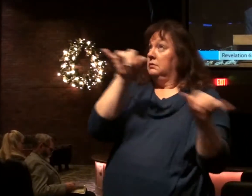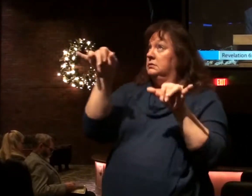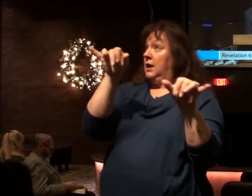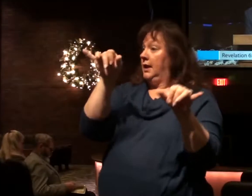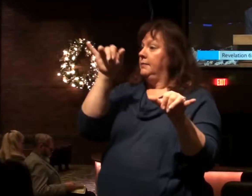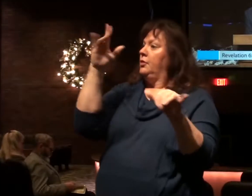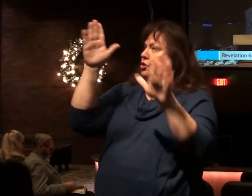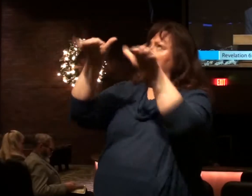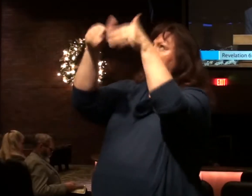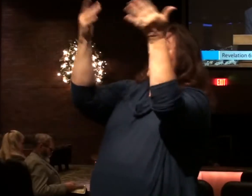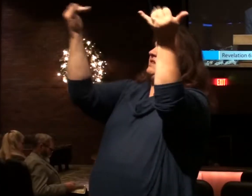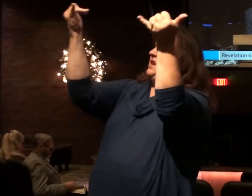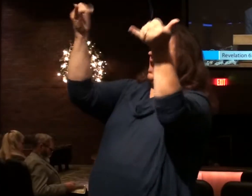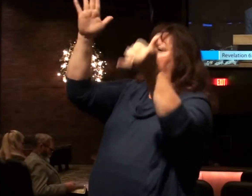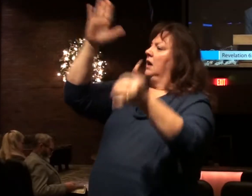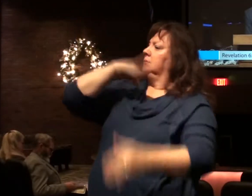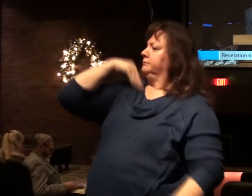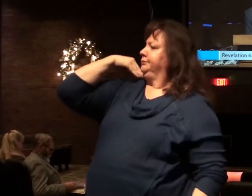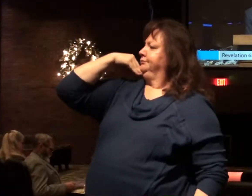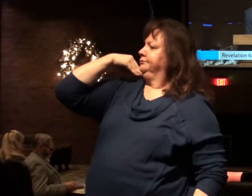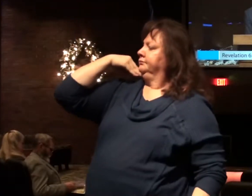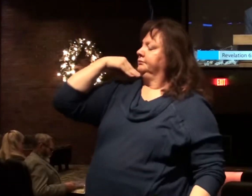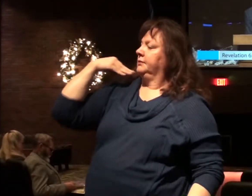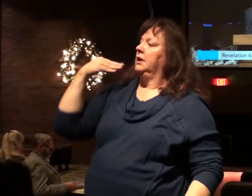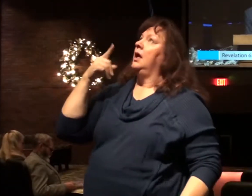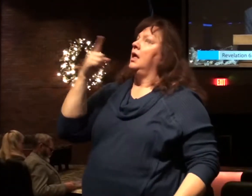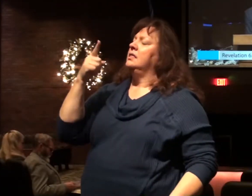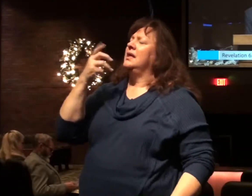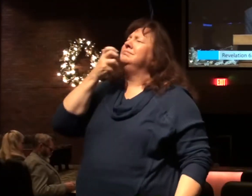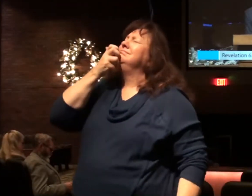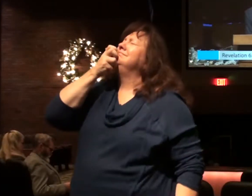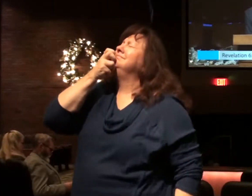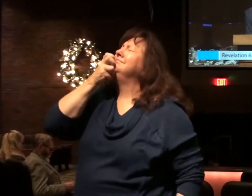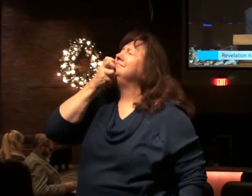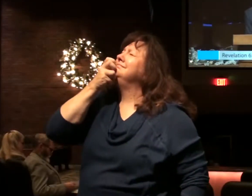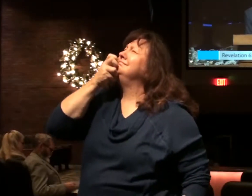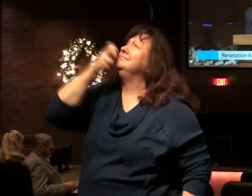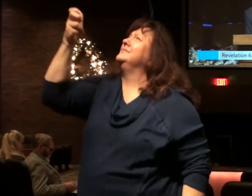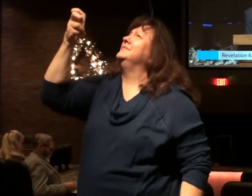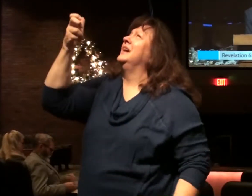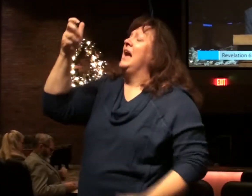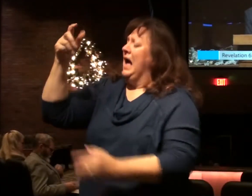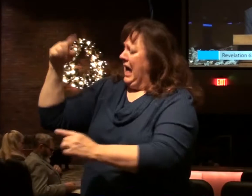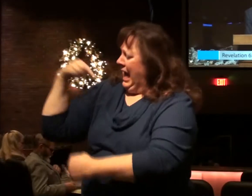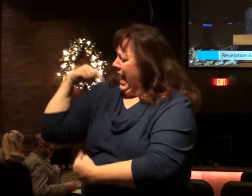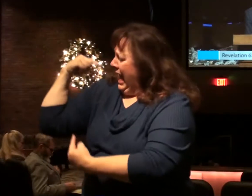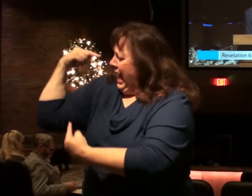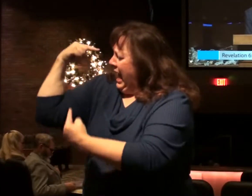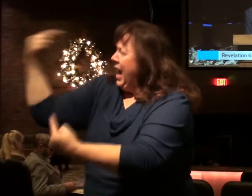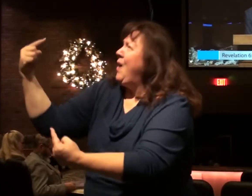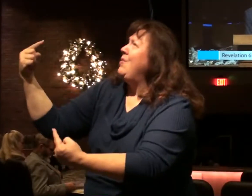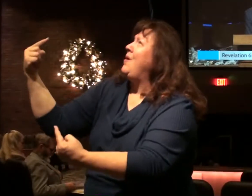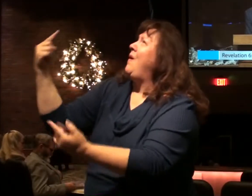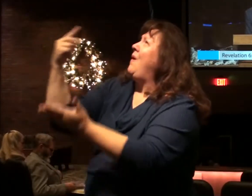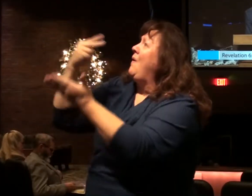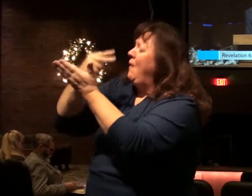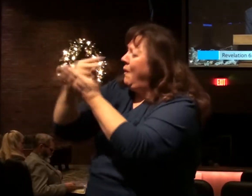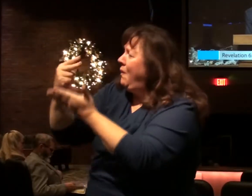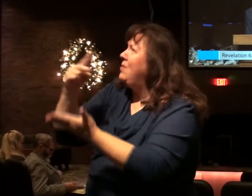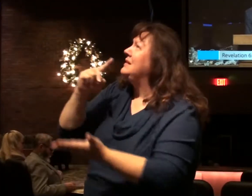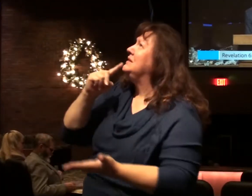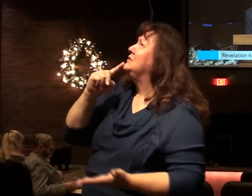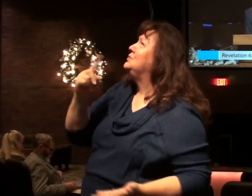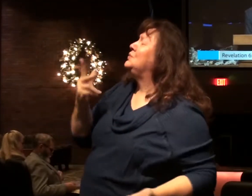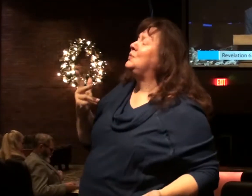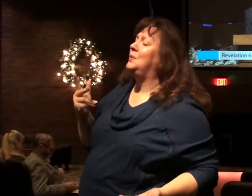in heaven now, who had experienced martyrdom on earth, they cried out with a loud voice, How long, O Lord, holy and true,